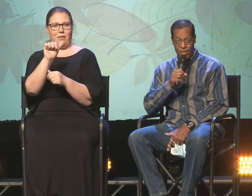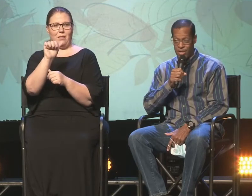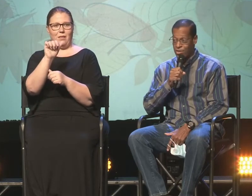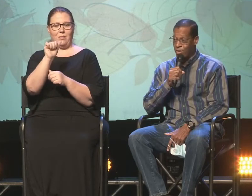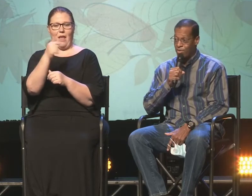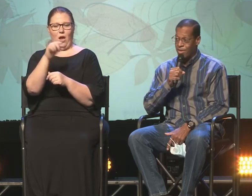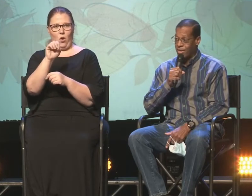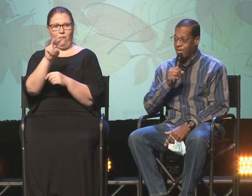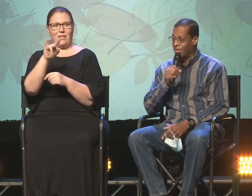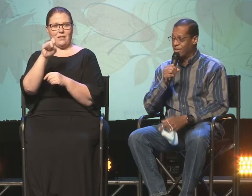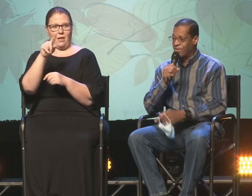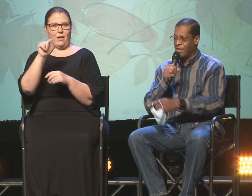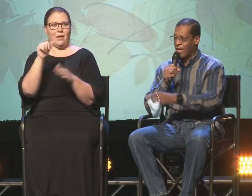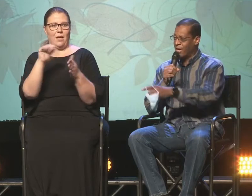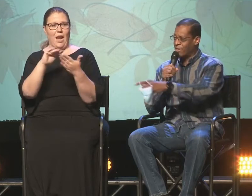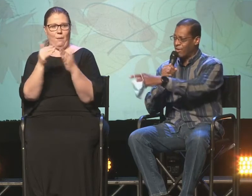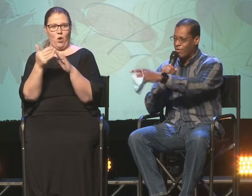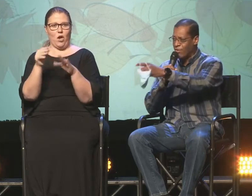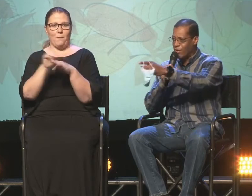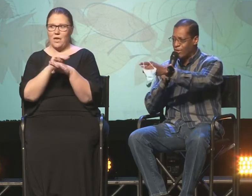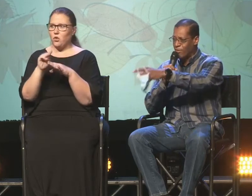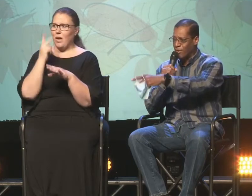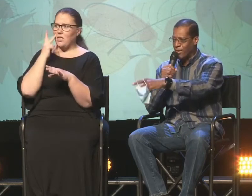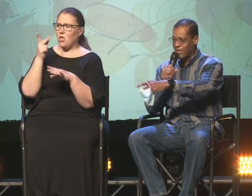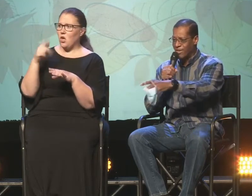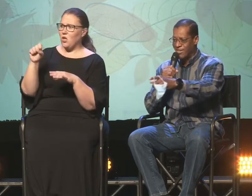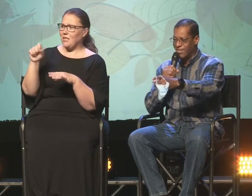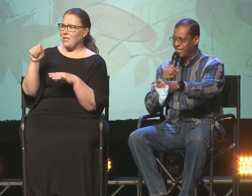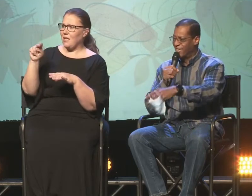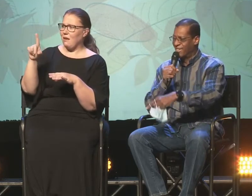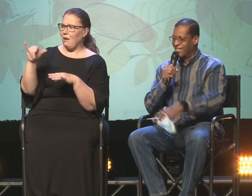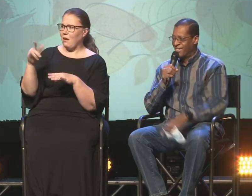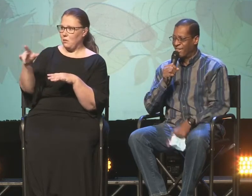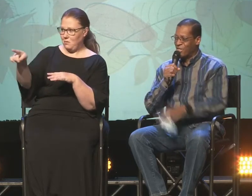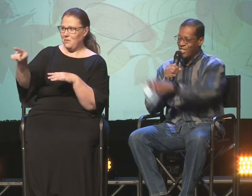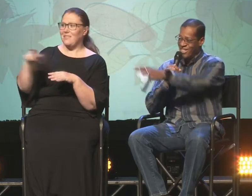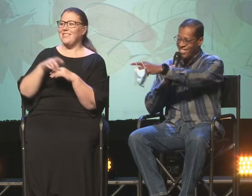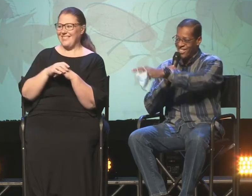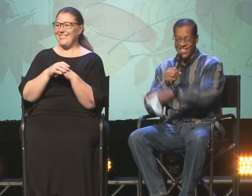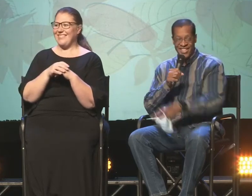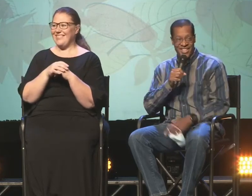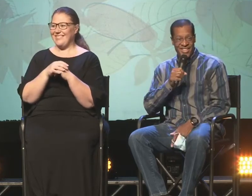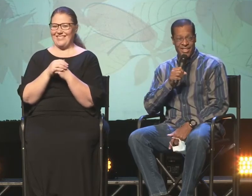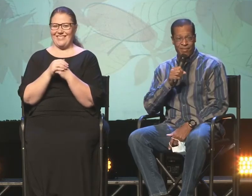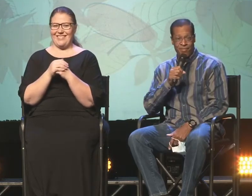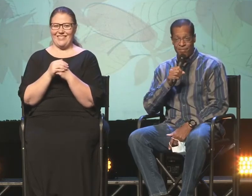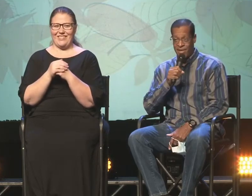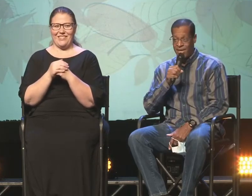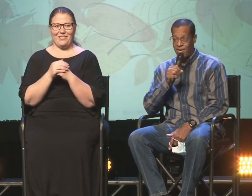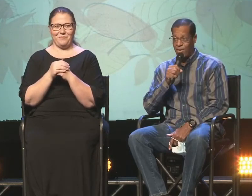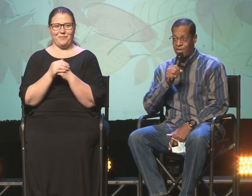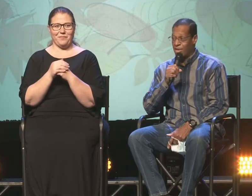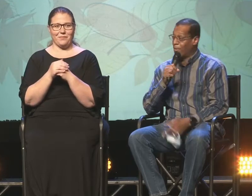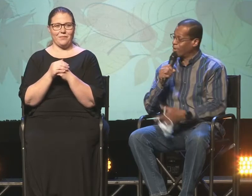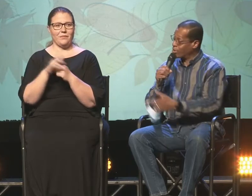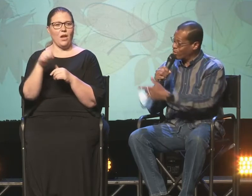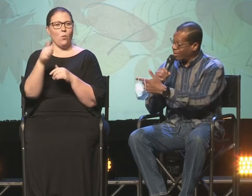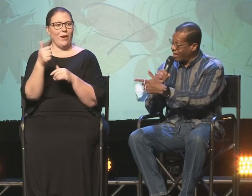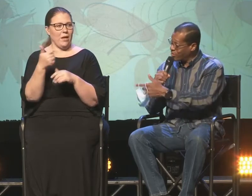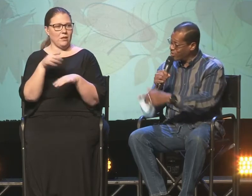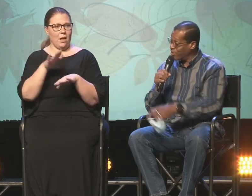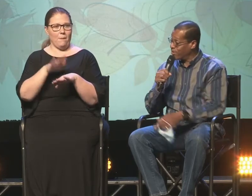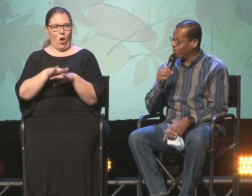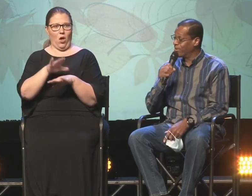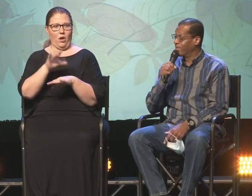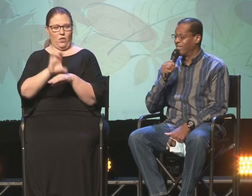Neighbor Ministry with Sandy. saw you over here somewhere. There she is. And what else? I'm on the church